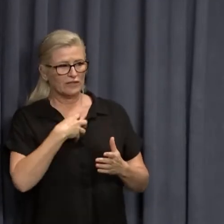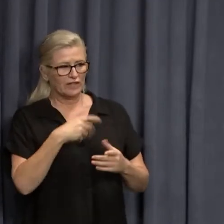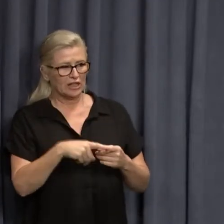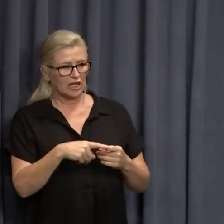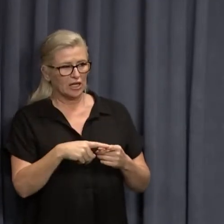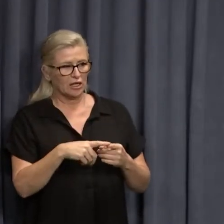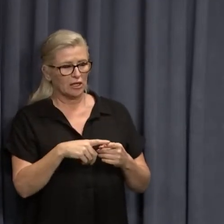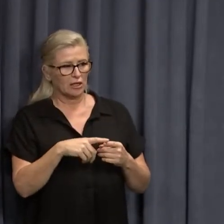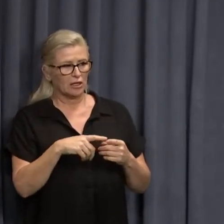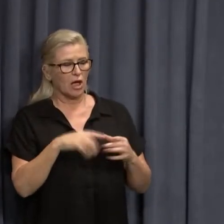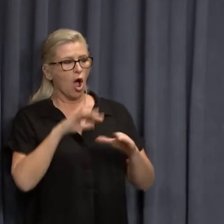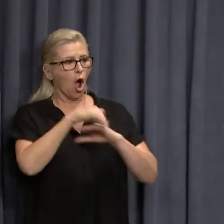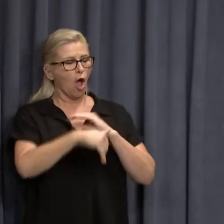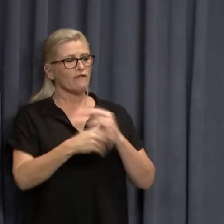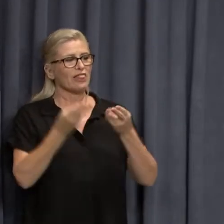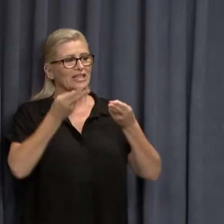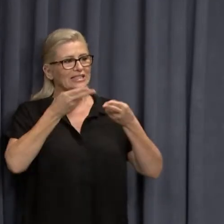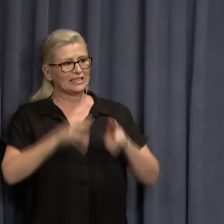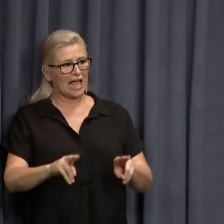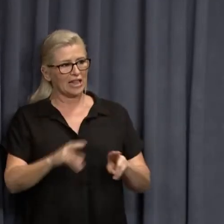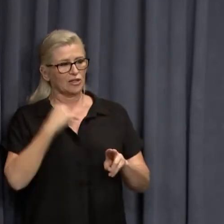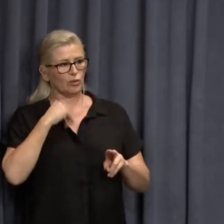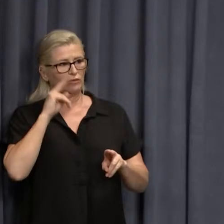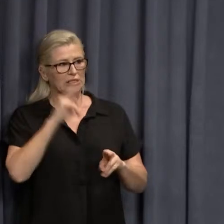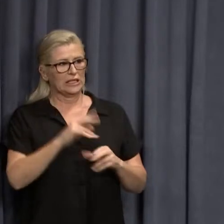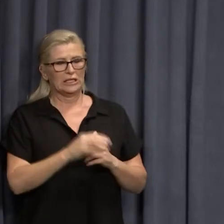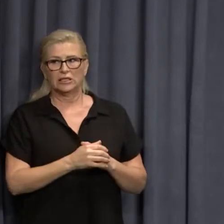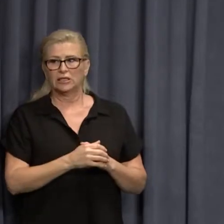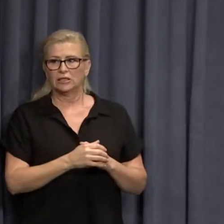In regards to deaths, are we seeing how much?